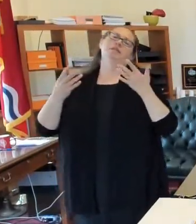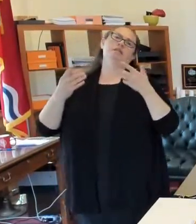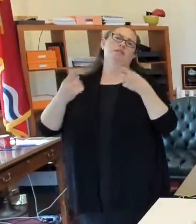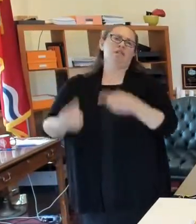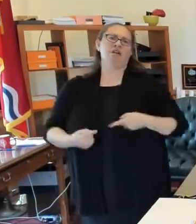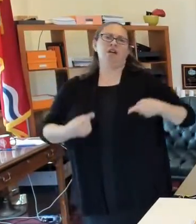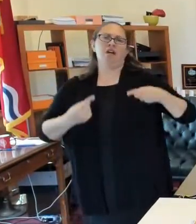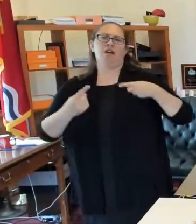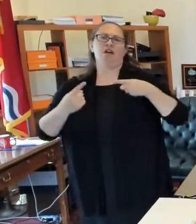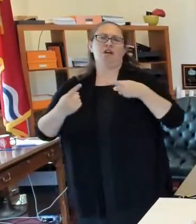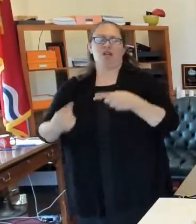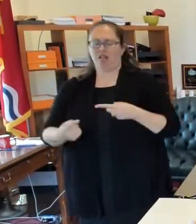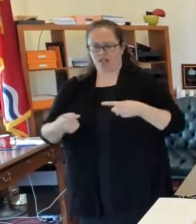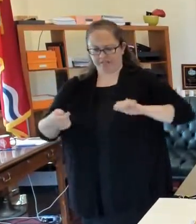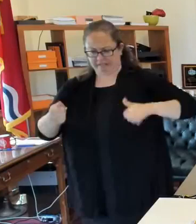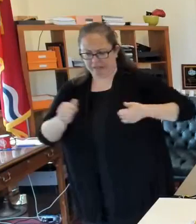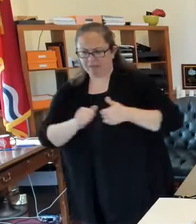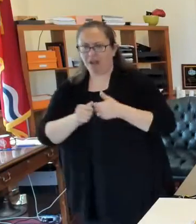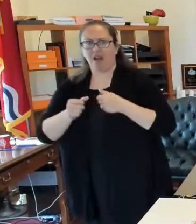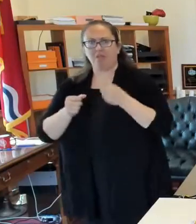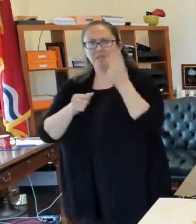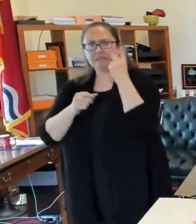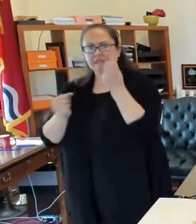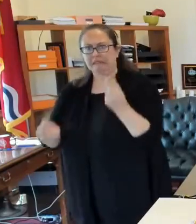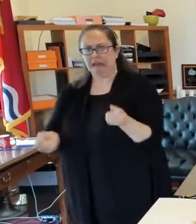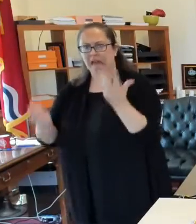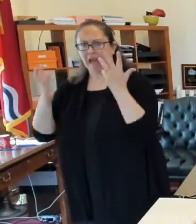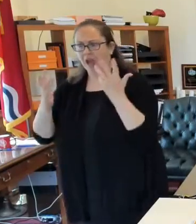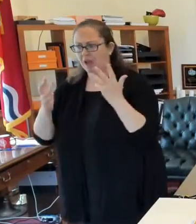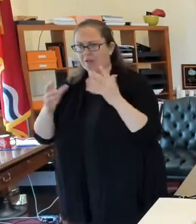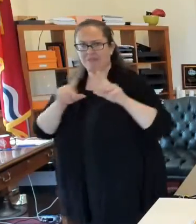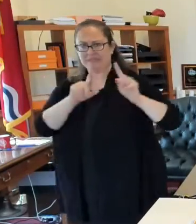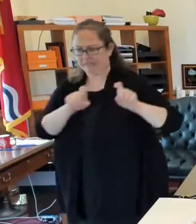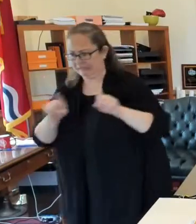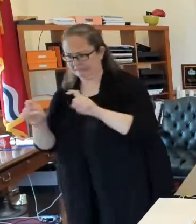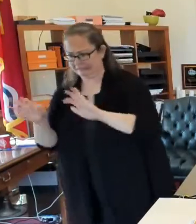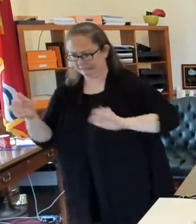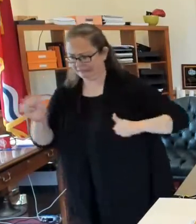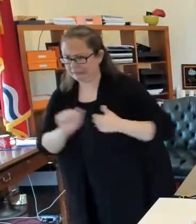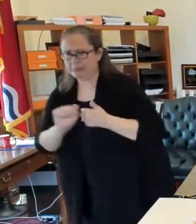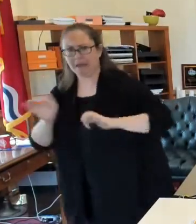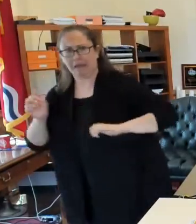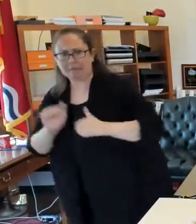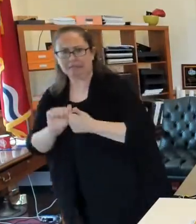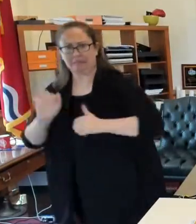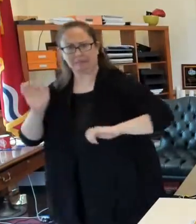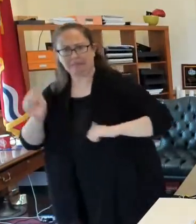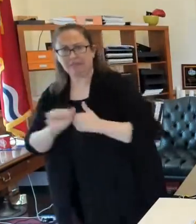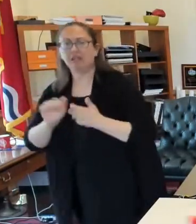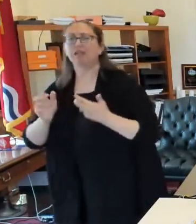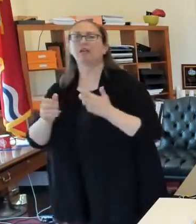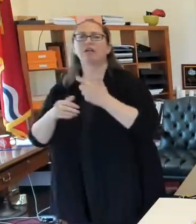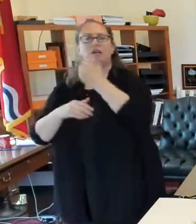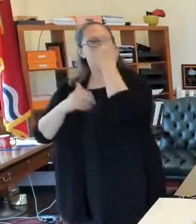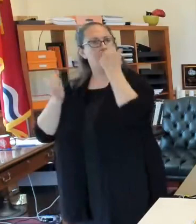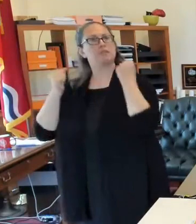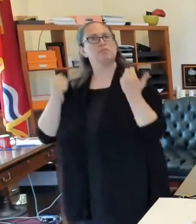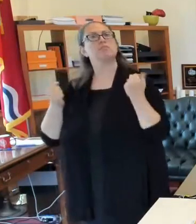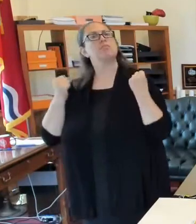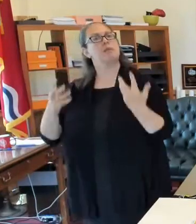keeping up with processing the number of cases that people are taking, getting.